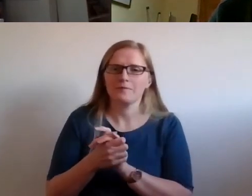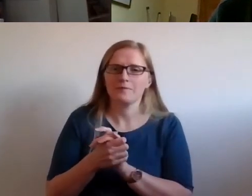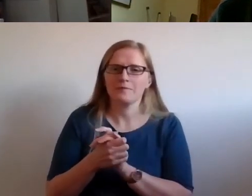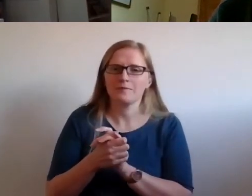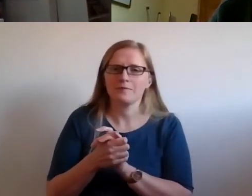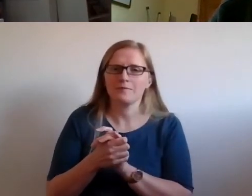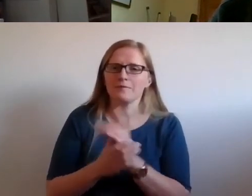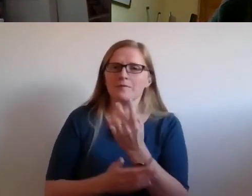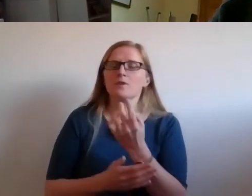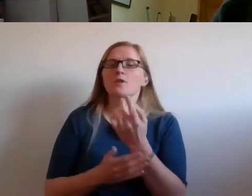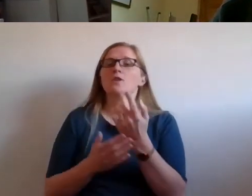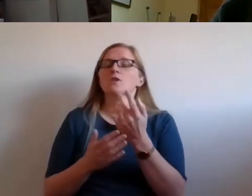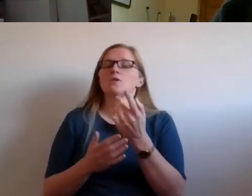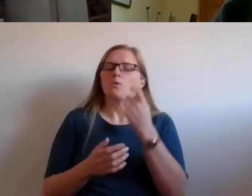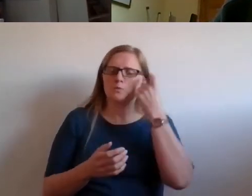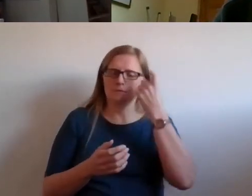work in Scotland?